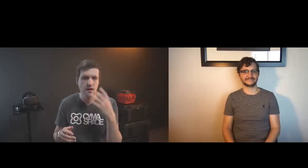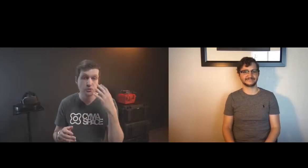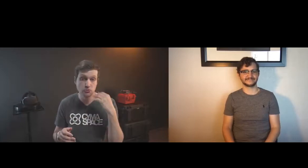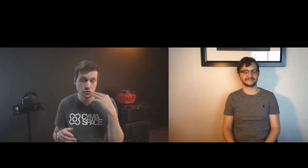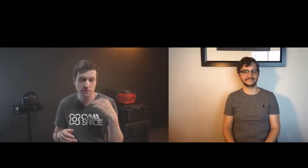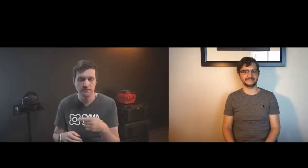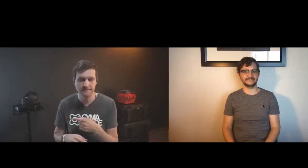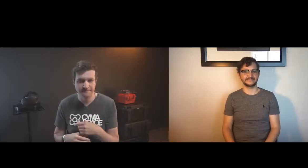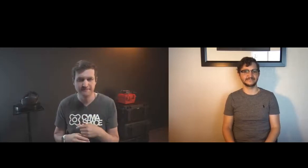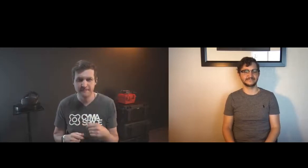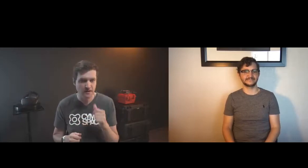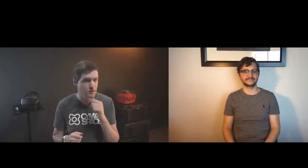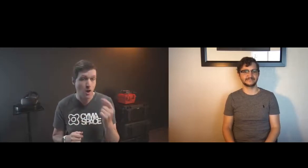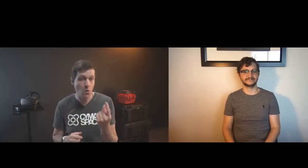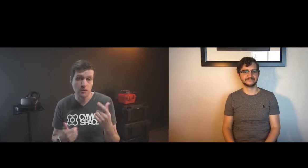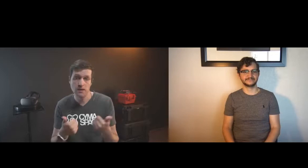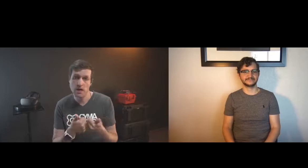there was unreal engine